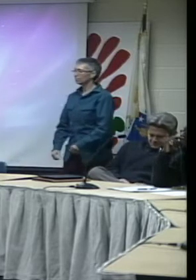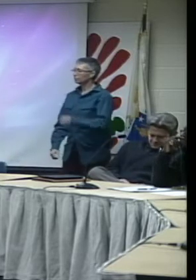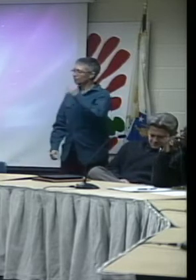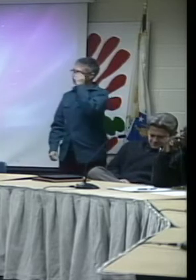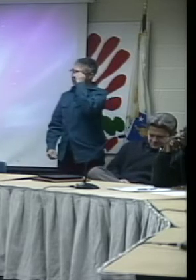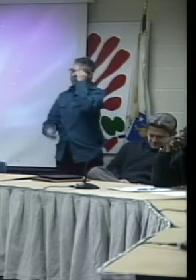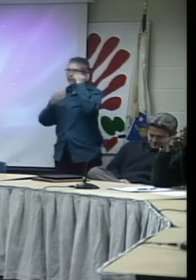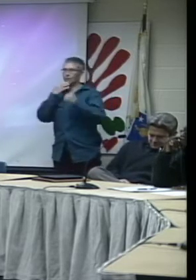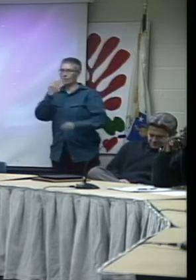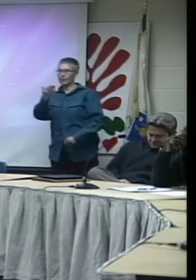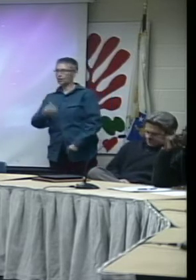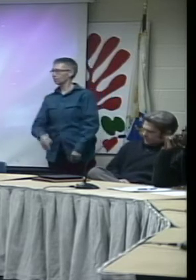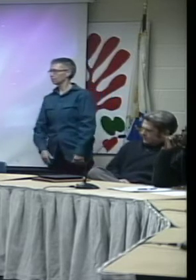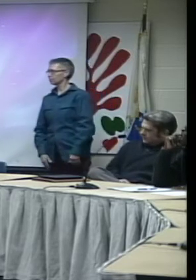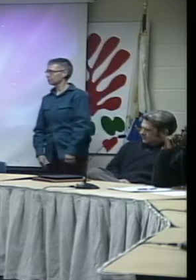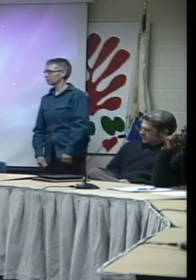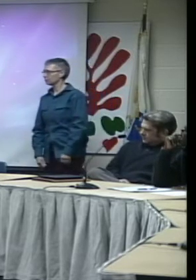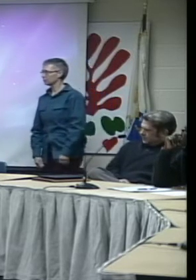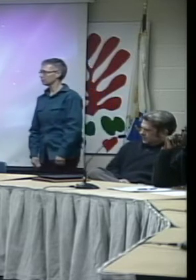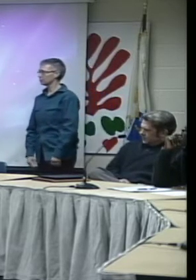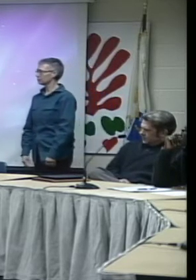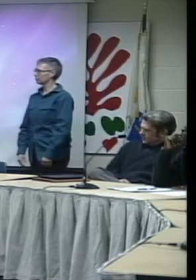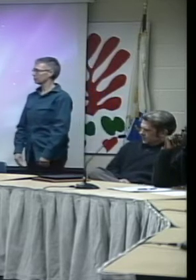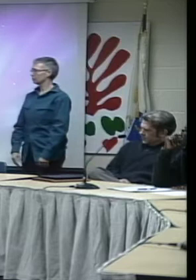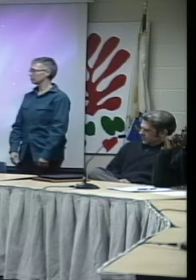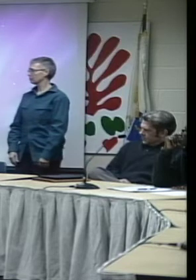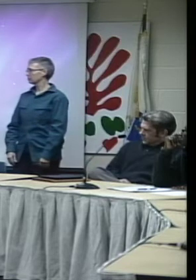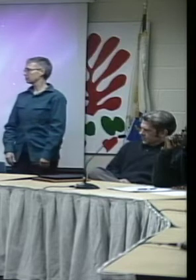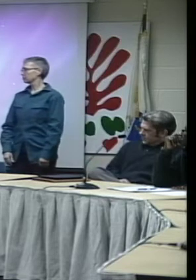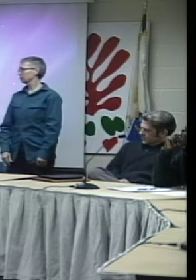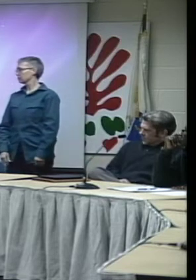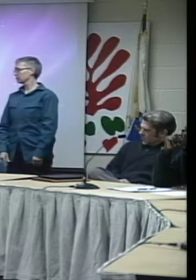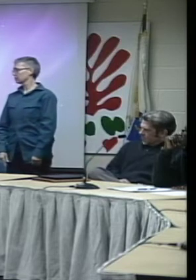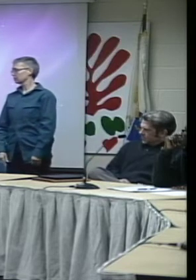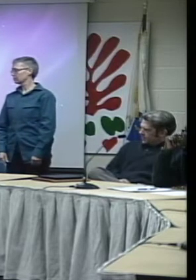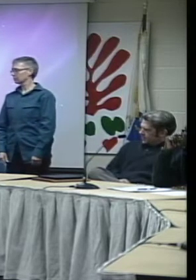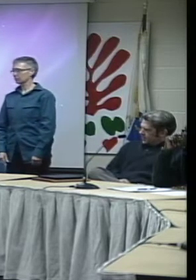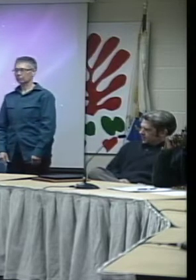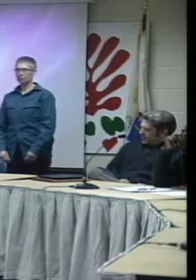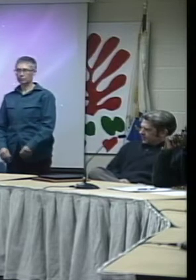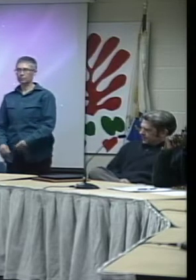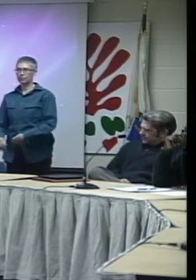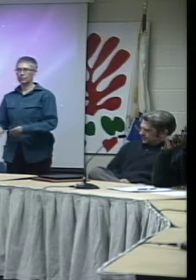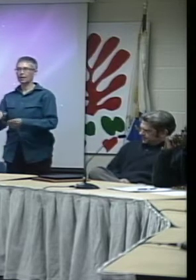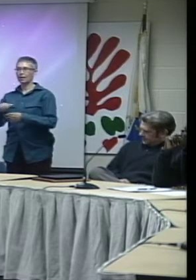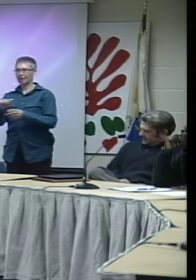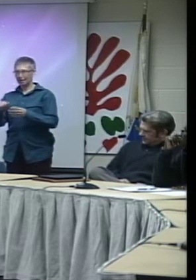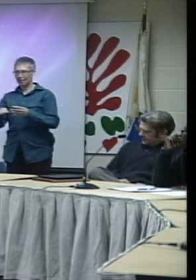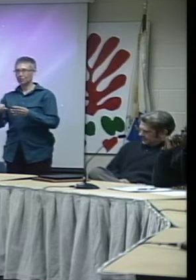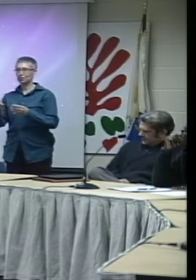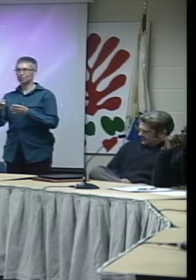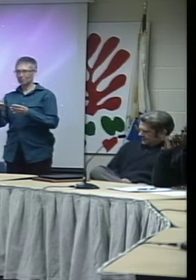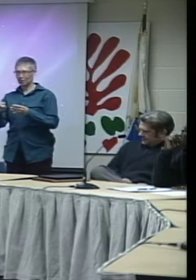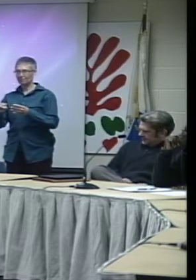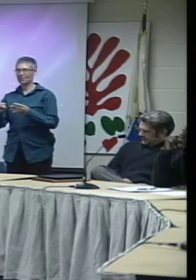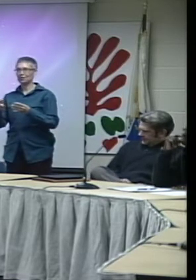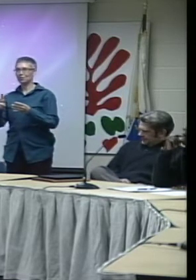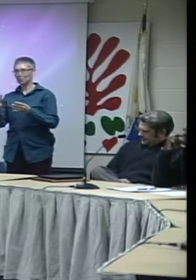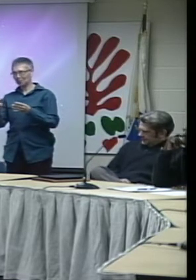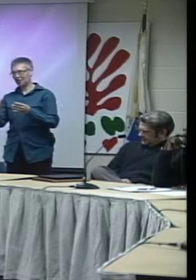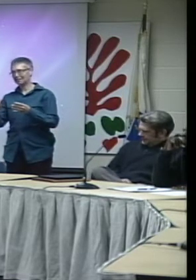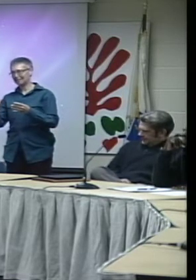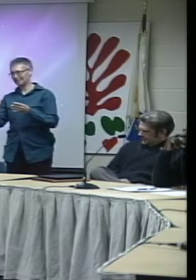Thank you. Amherst, Springfield. Greenfield and Westfield. Westfield and Springfield. So Springfield,